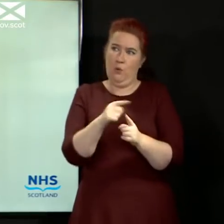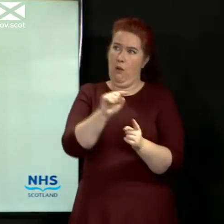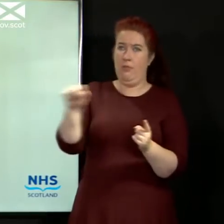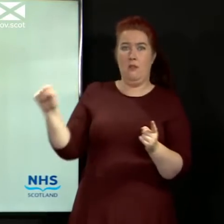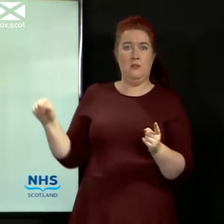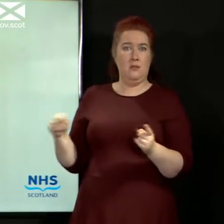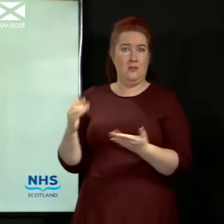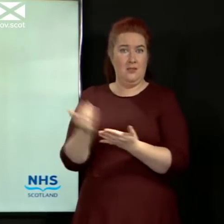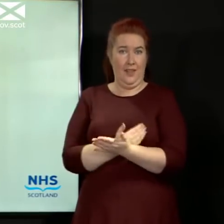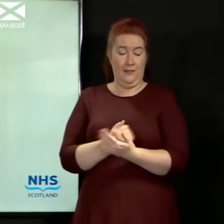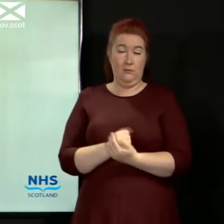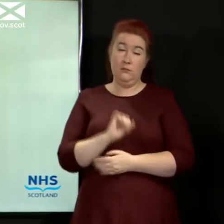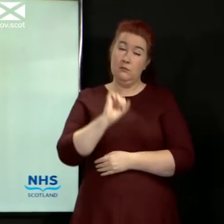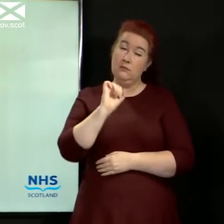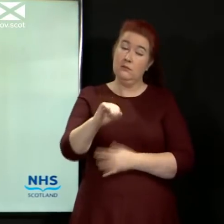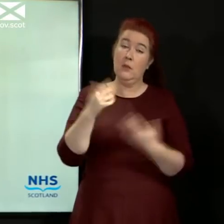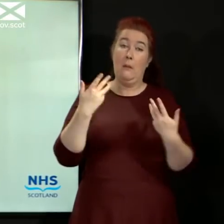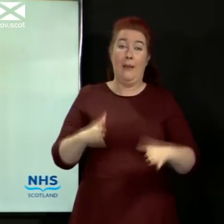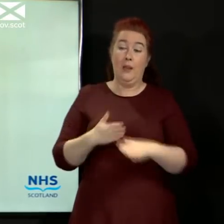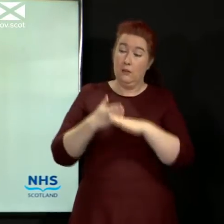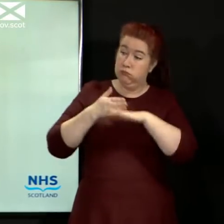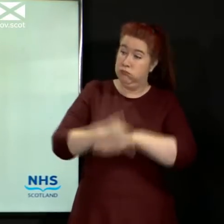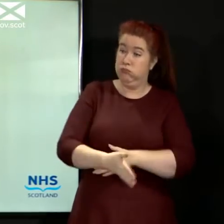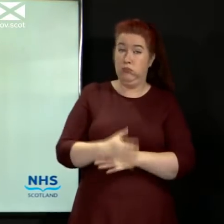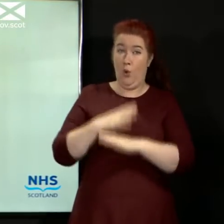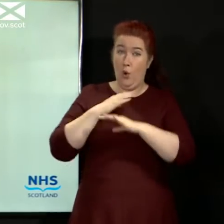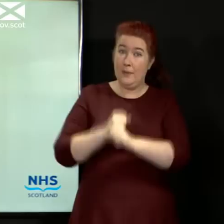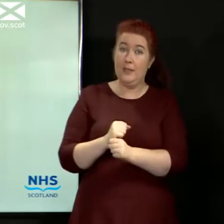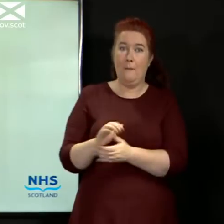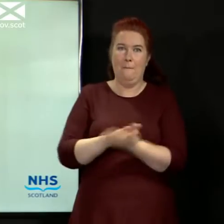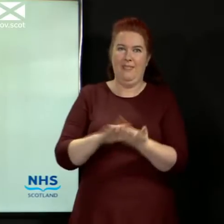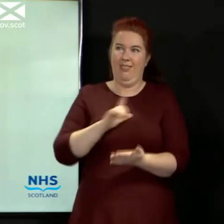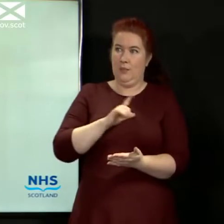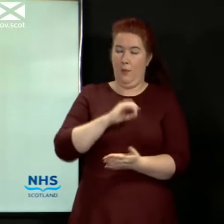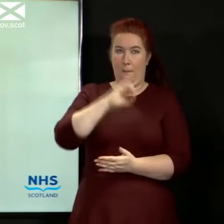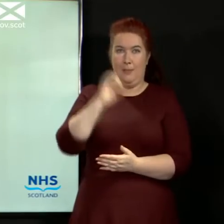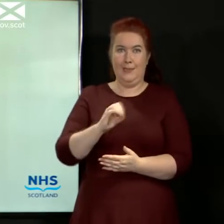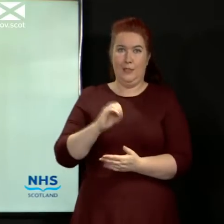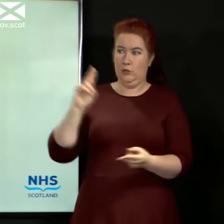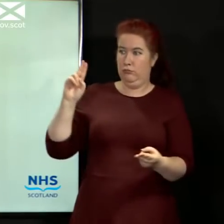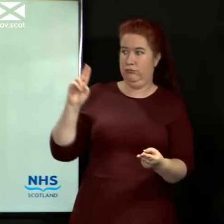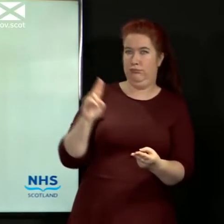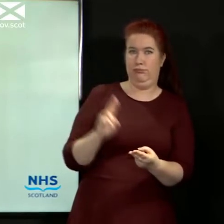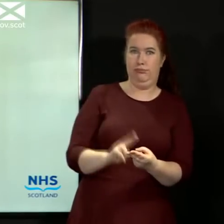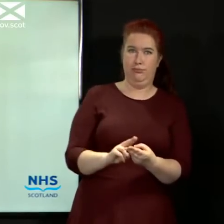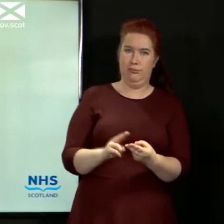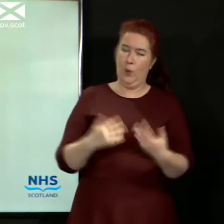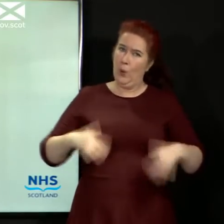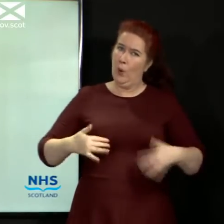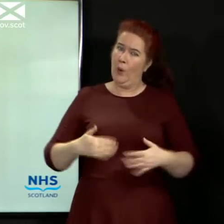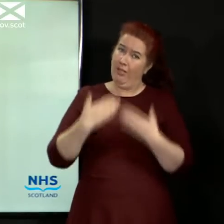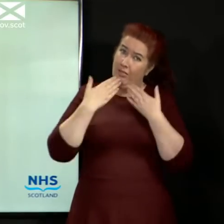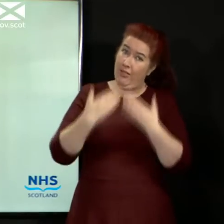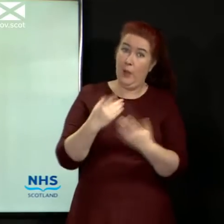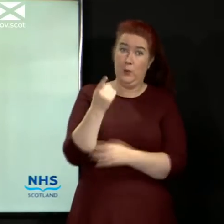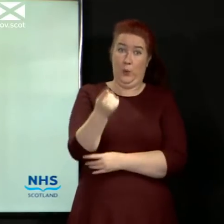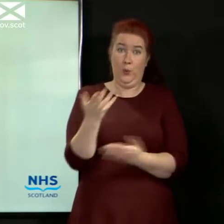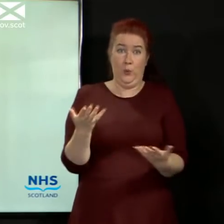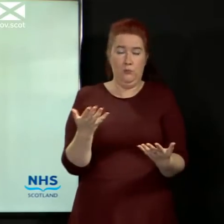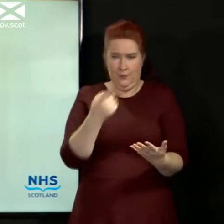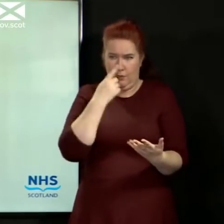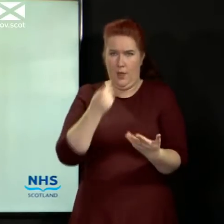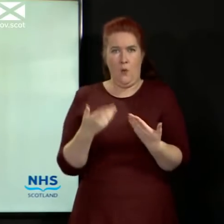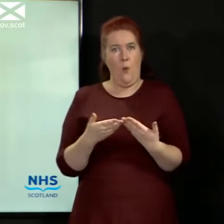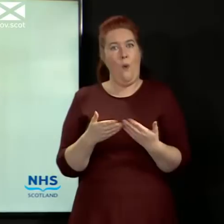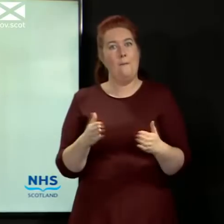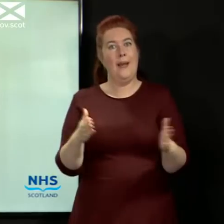commitment has helped us to keep our rate of new infections and deaths low. Thanks to you, we've been able to start opening society back up again and